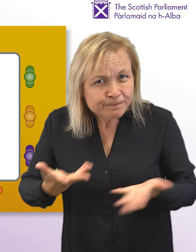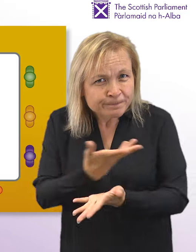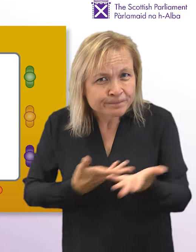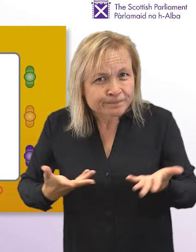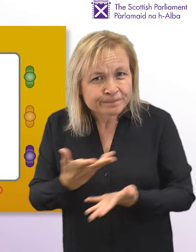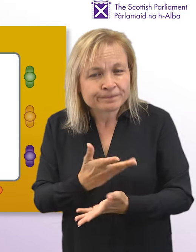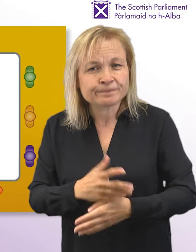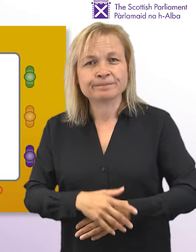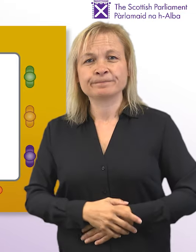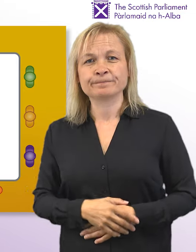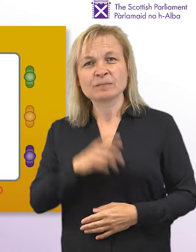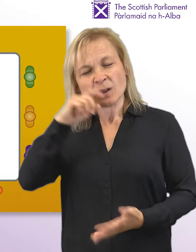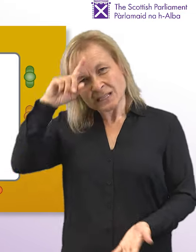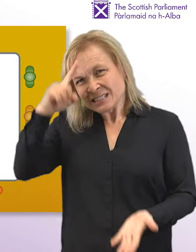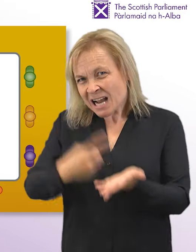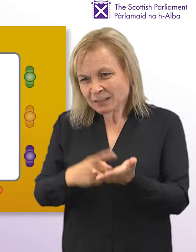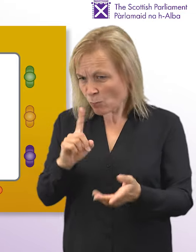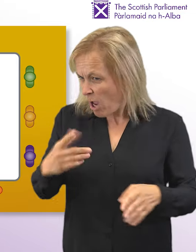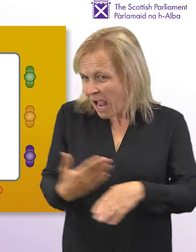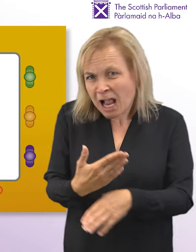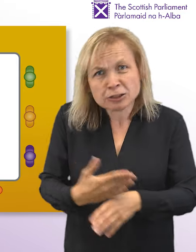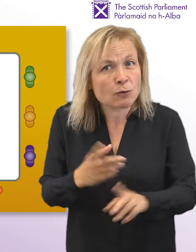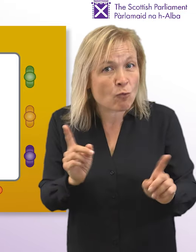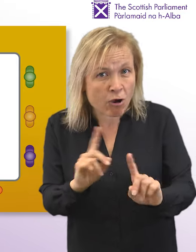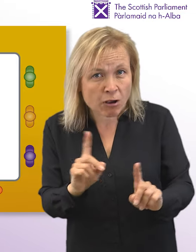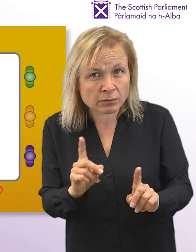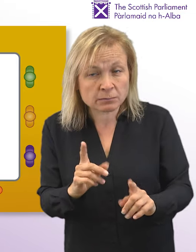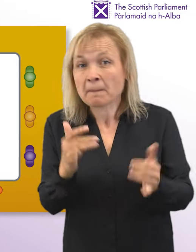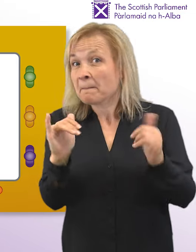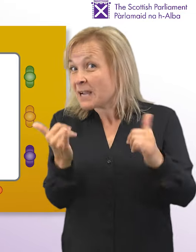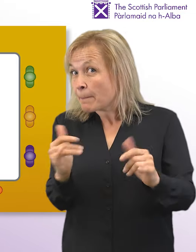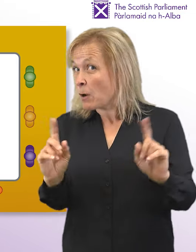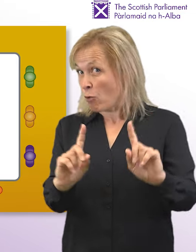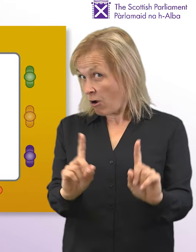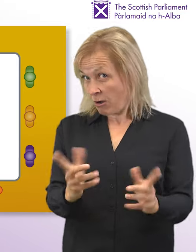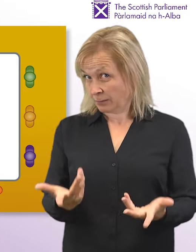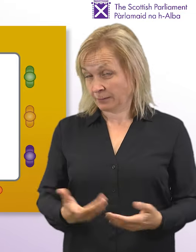it will decide what action it wishes to take. This may include